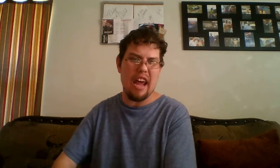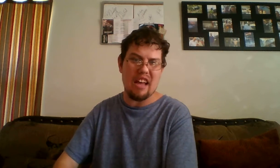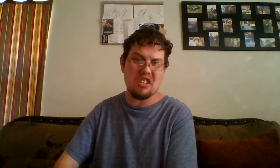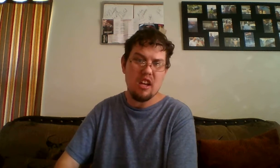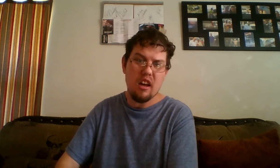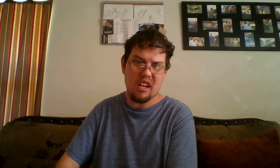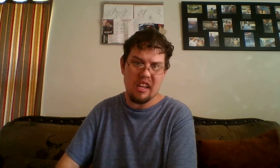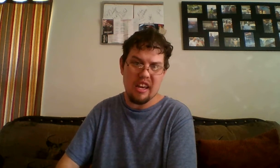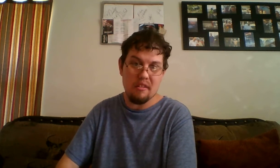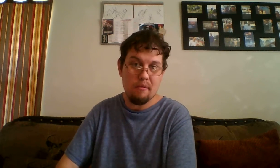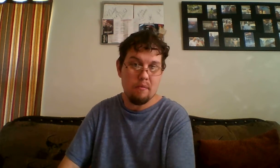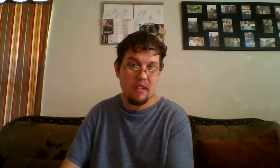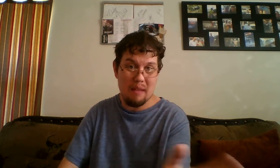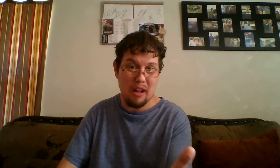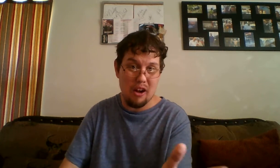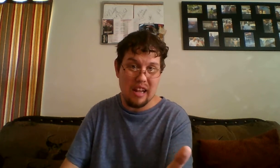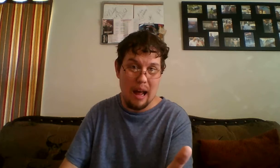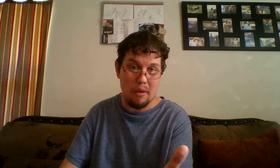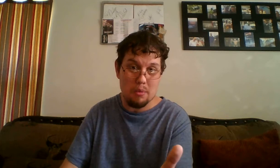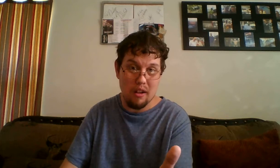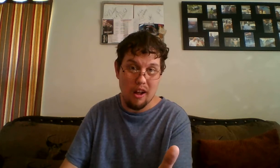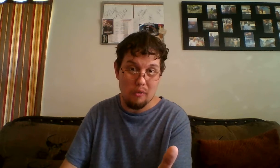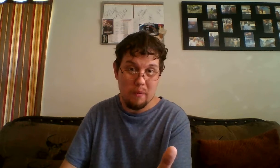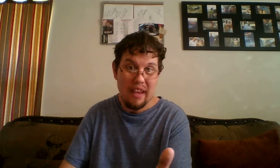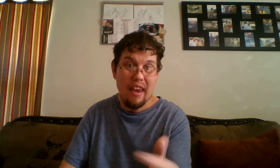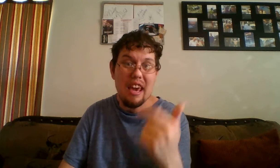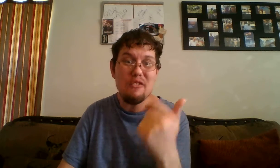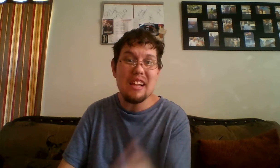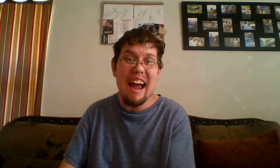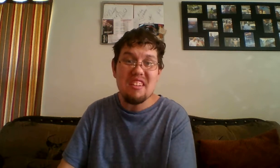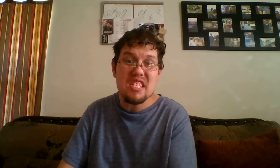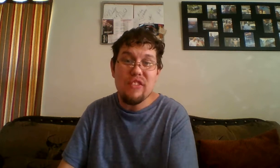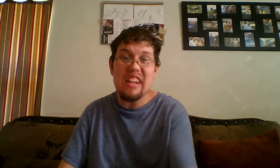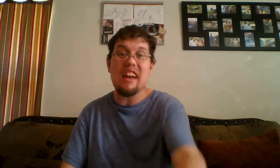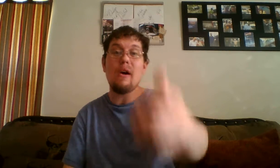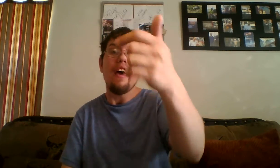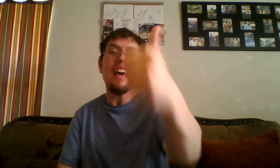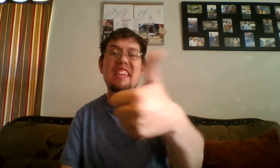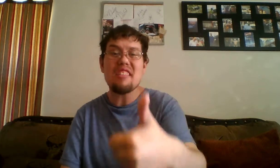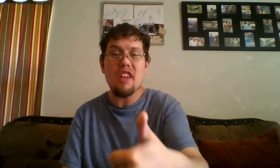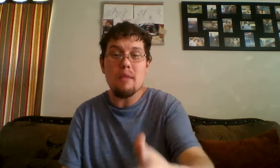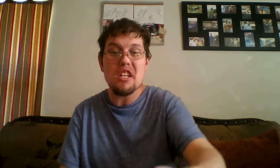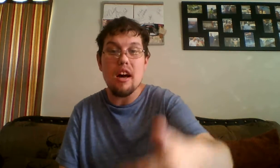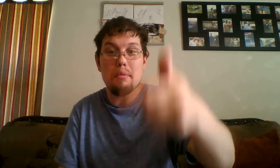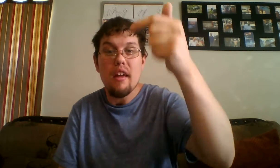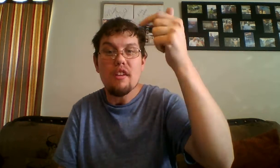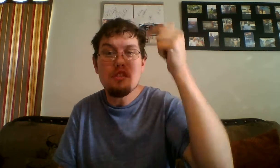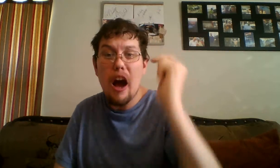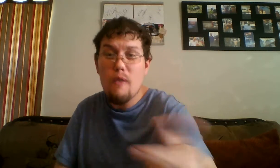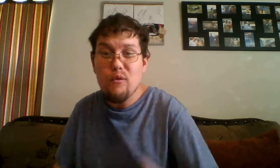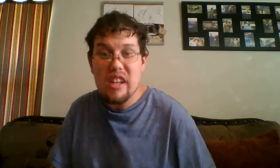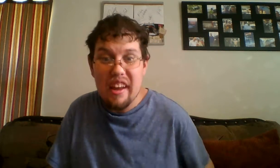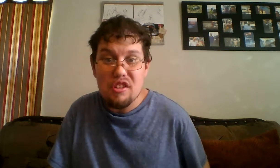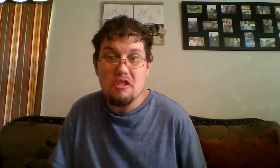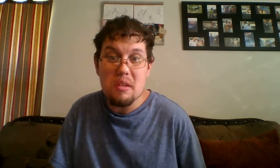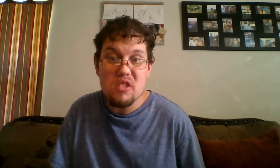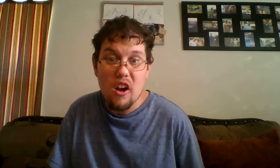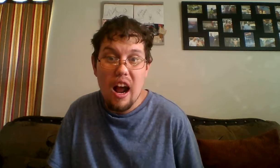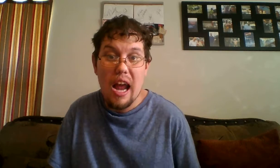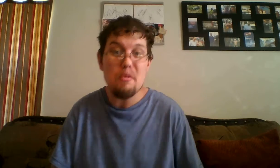match again. Let me know in the comments below. If you like this video, hit that thumbs up. Don't forget to subscribe.